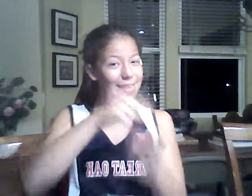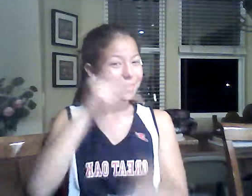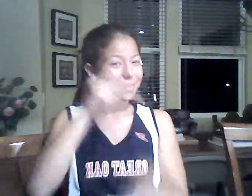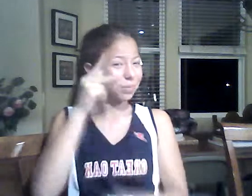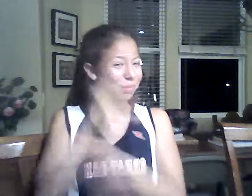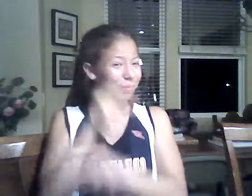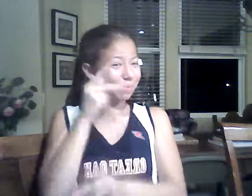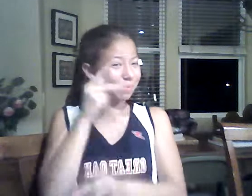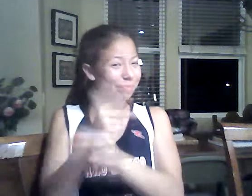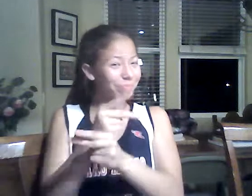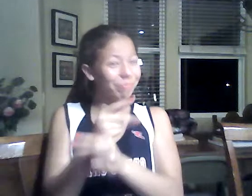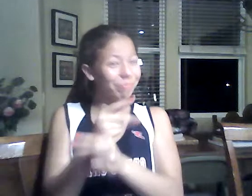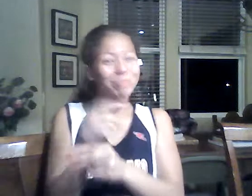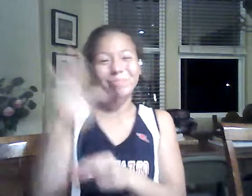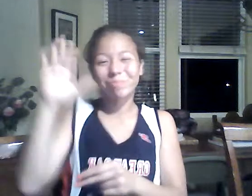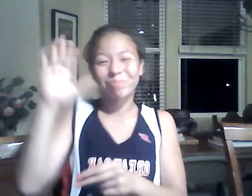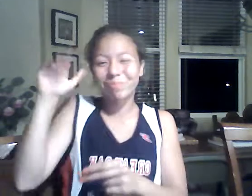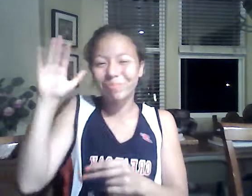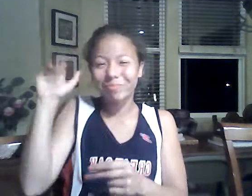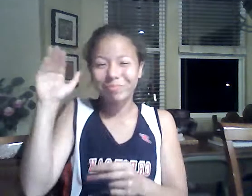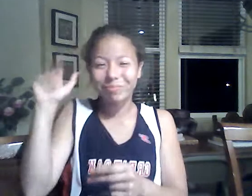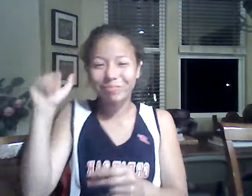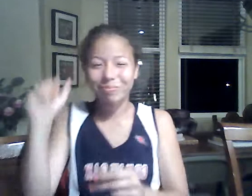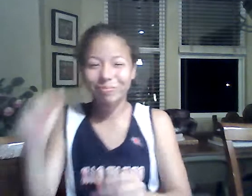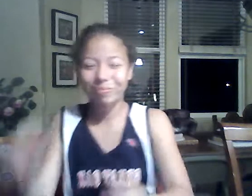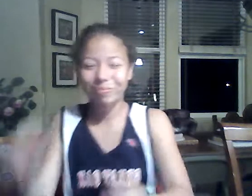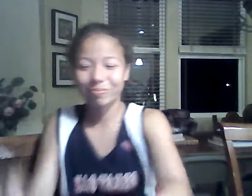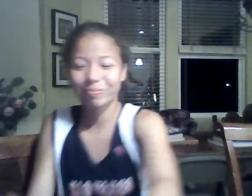Can I do it? Physically unable to.